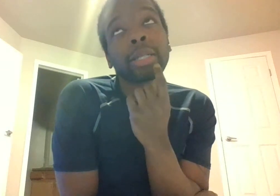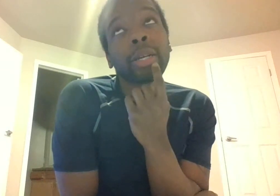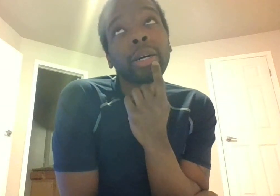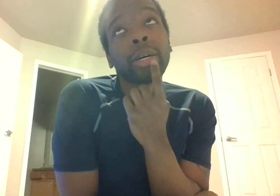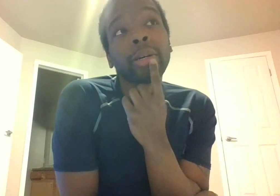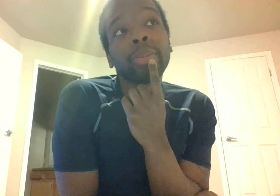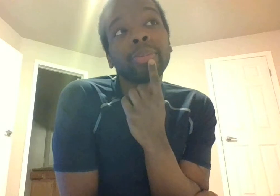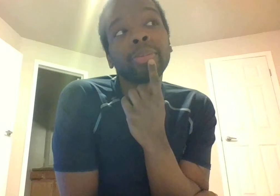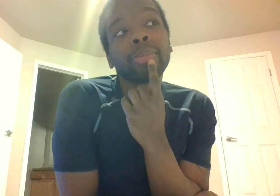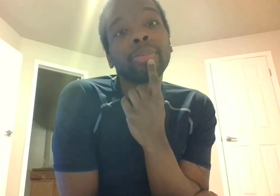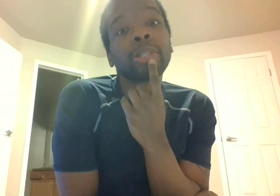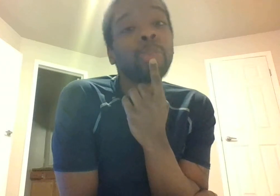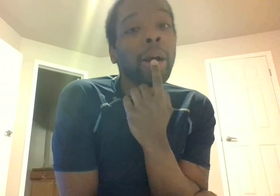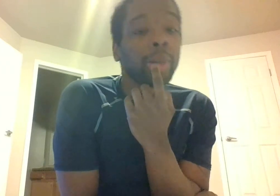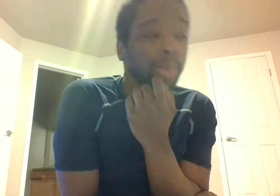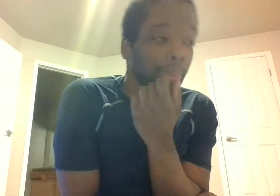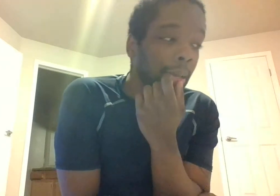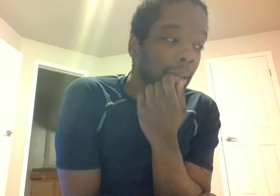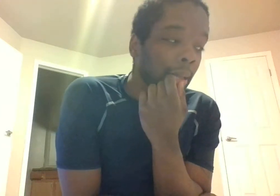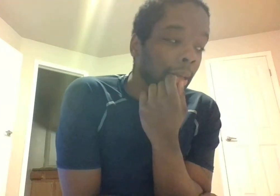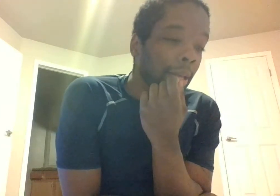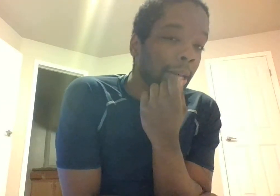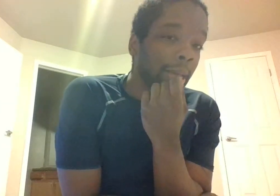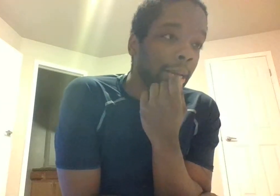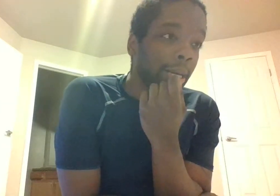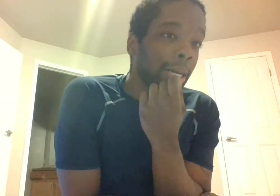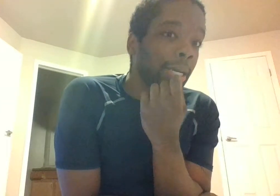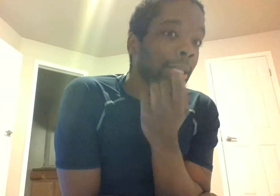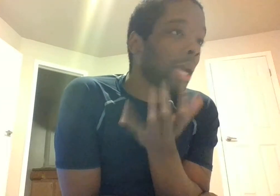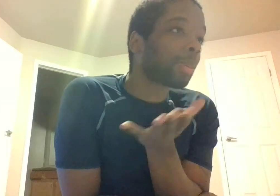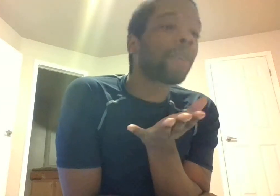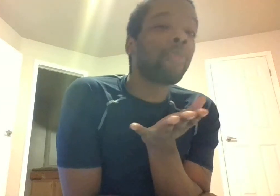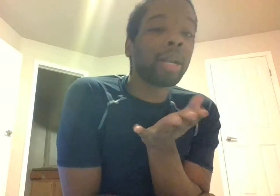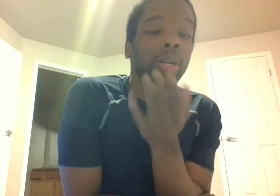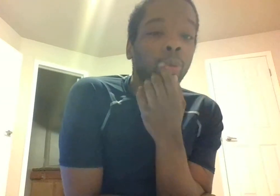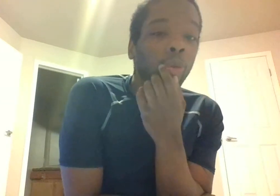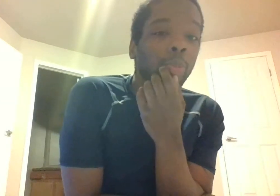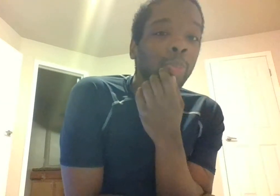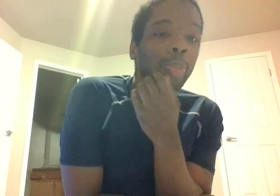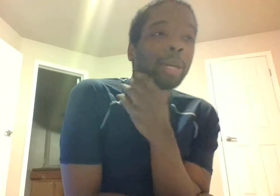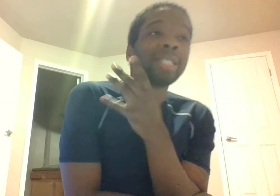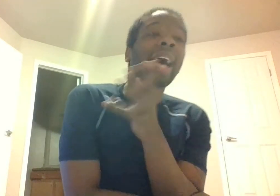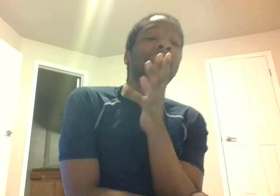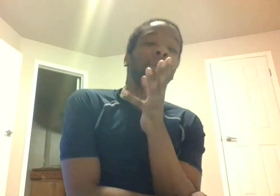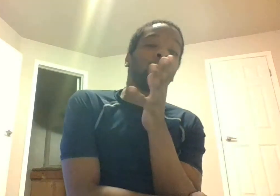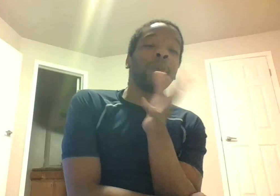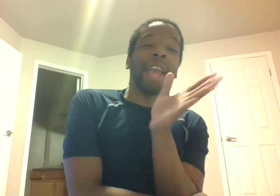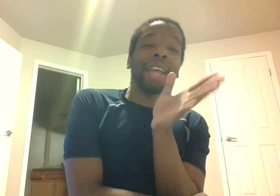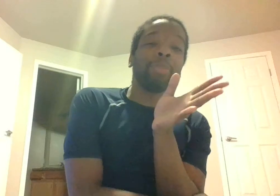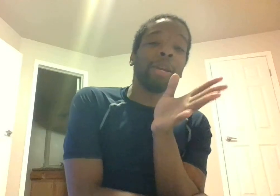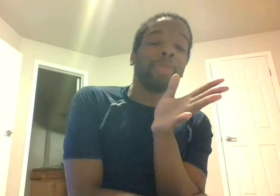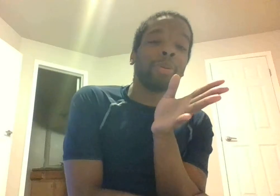the smell uh like think of being in a room a tiny room with 80 people